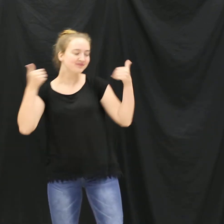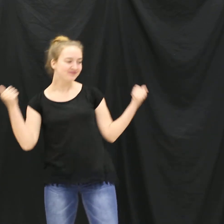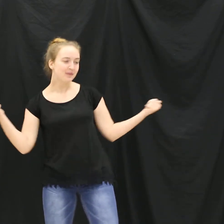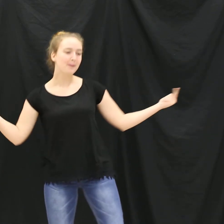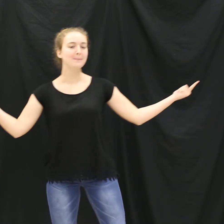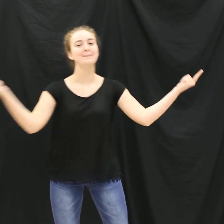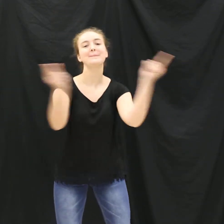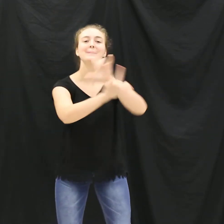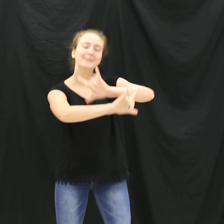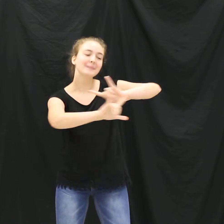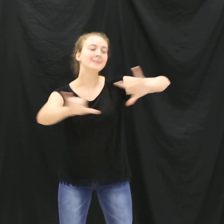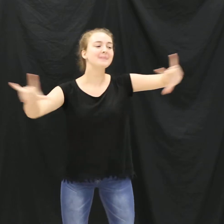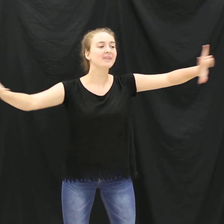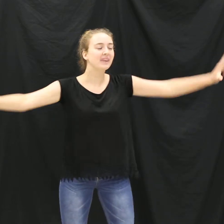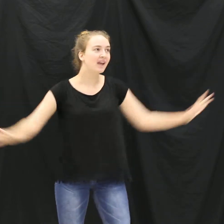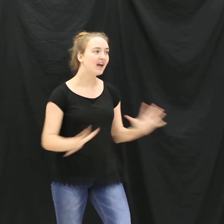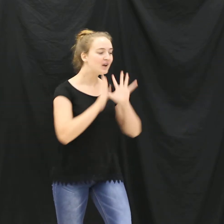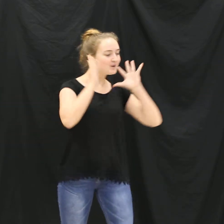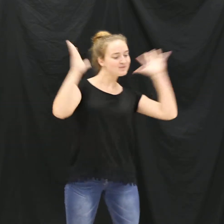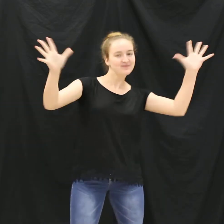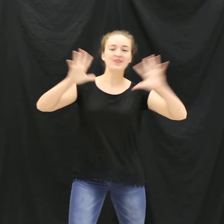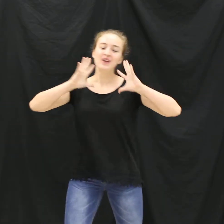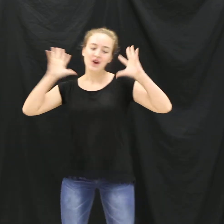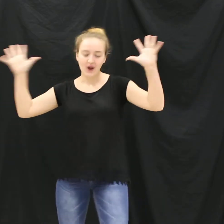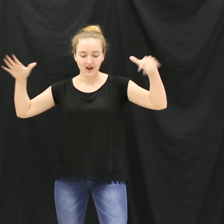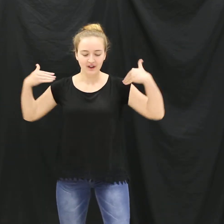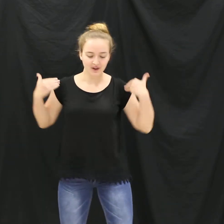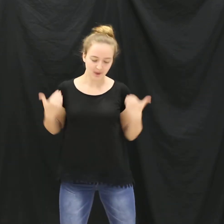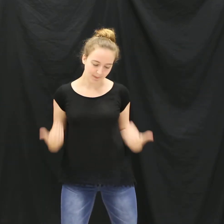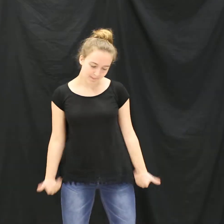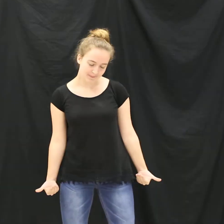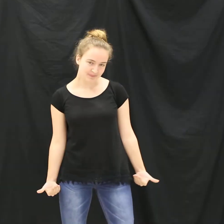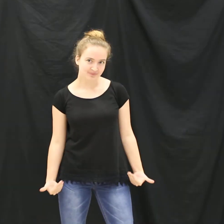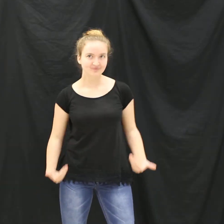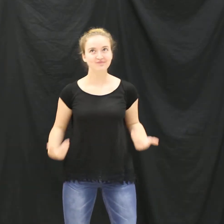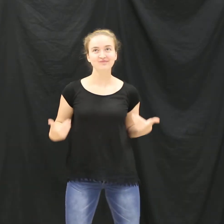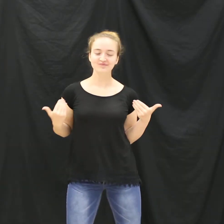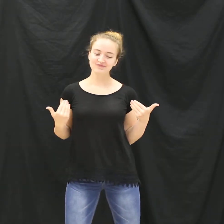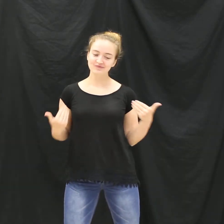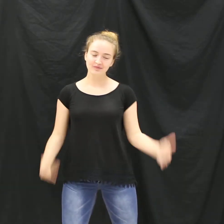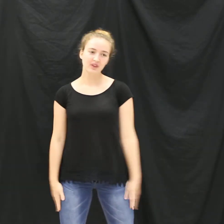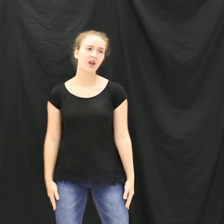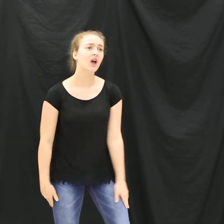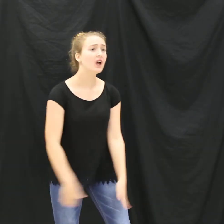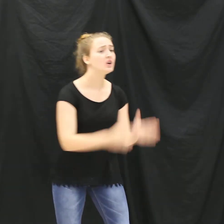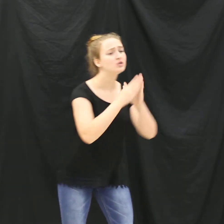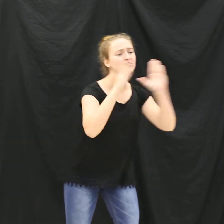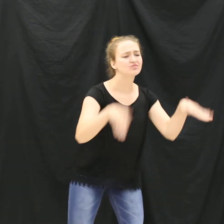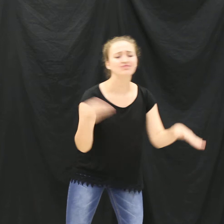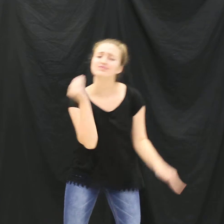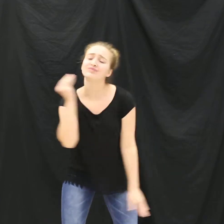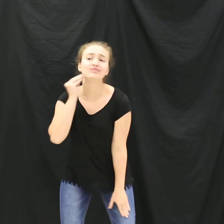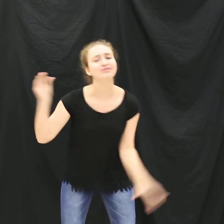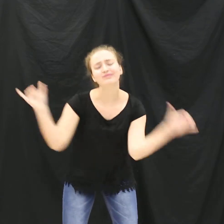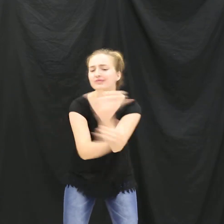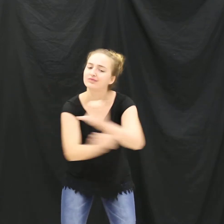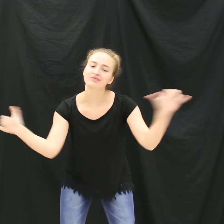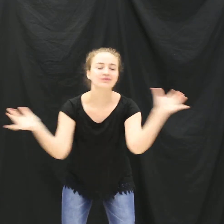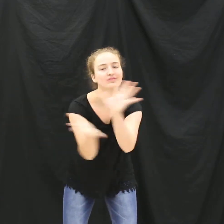home, I'm coming home Top of the world, I'm coming home Yeah, check this out A house is not a home, I